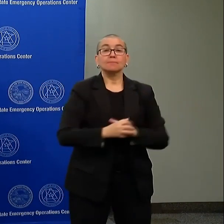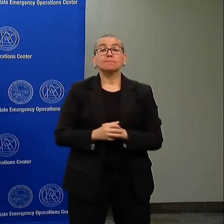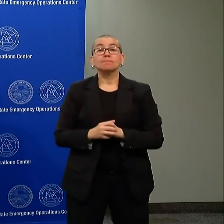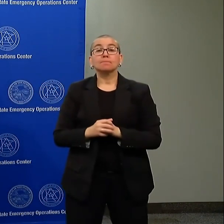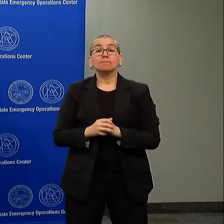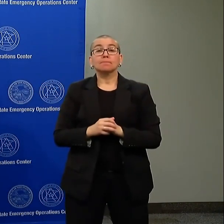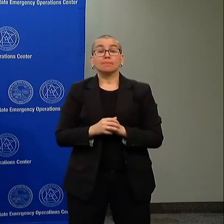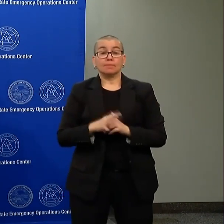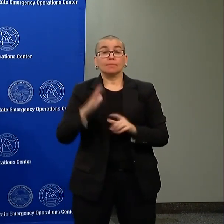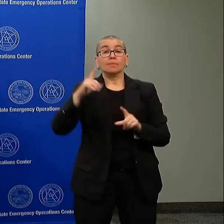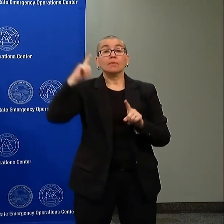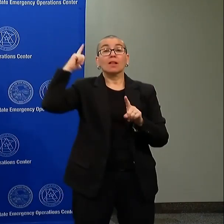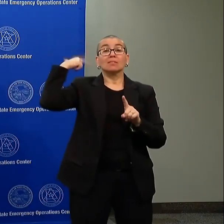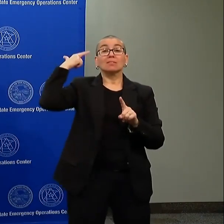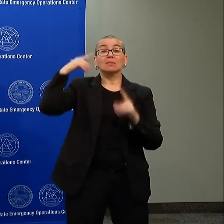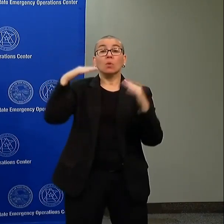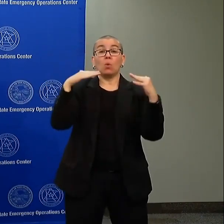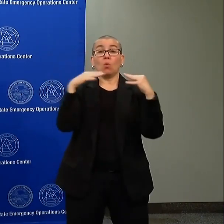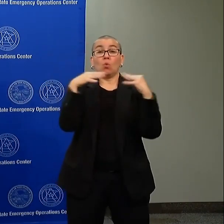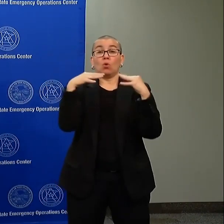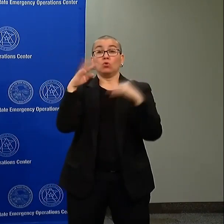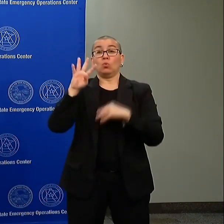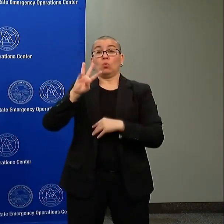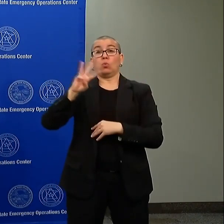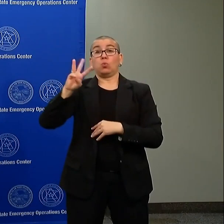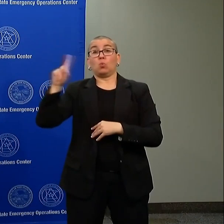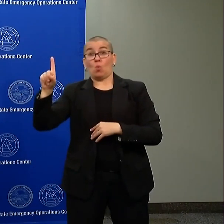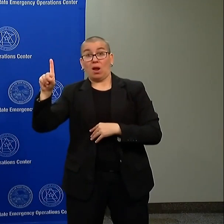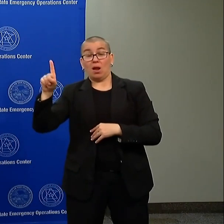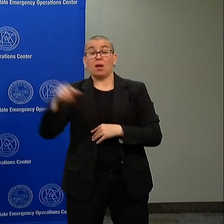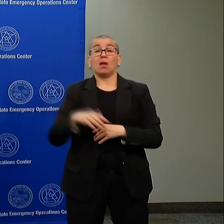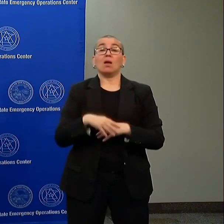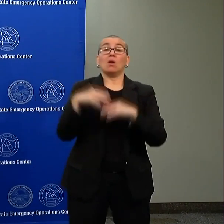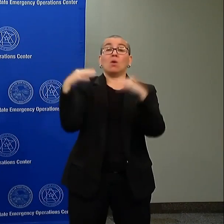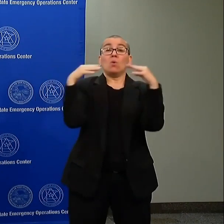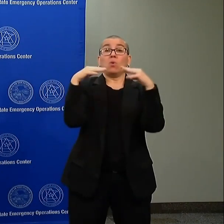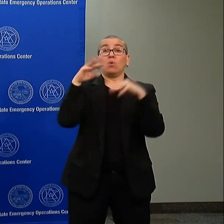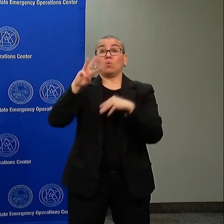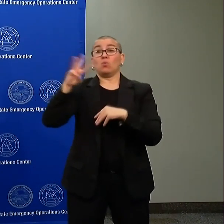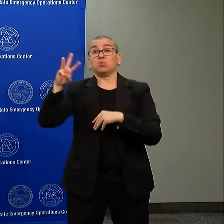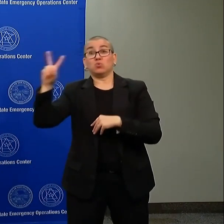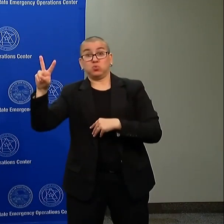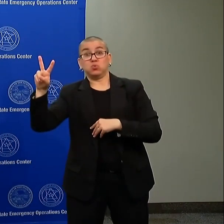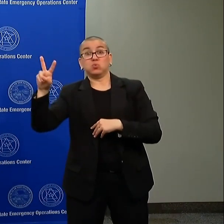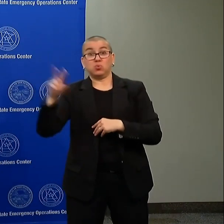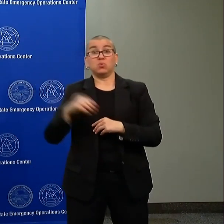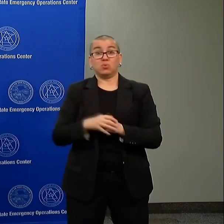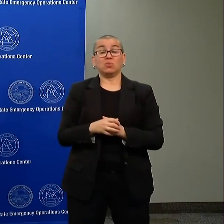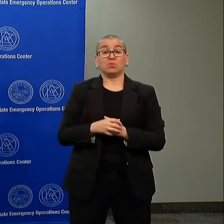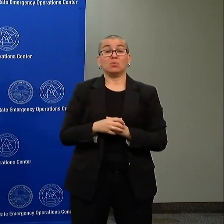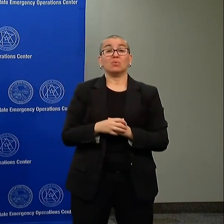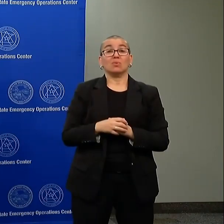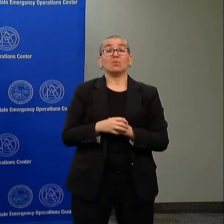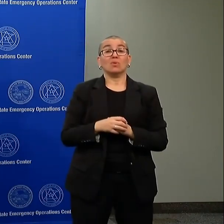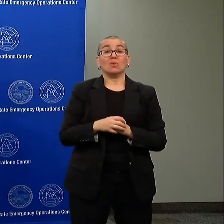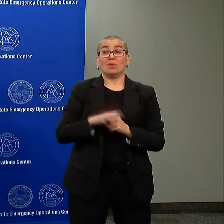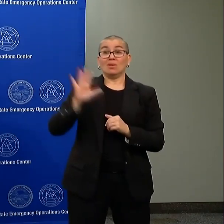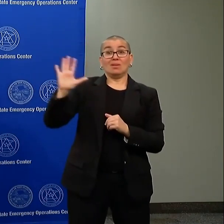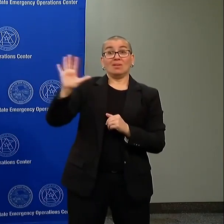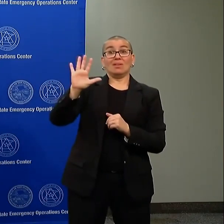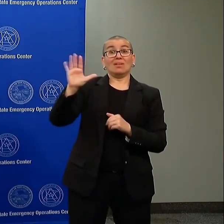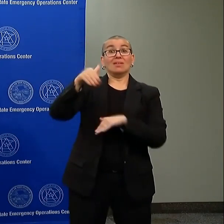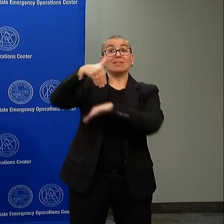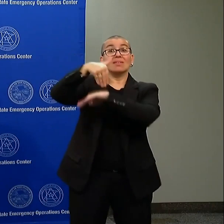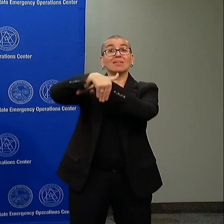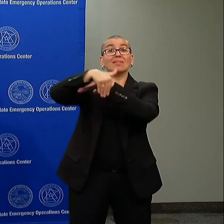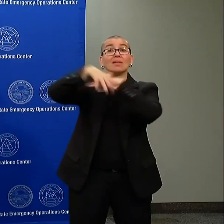turn off their lights because the government told them to they turned off their lights because they recognized it was the right thing to do for their city and in their country.